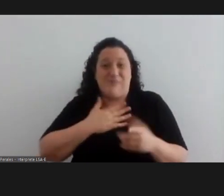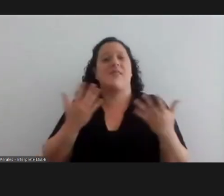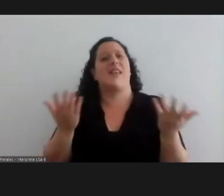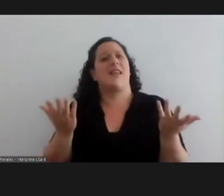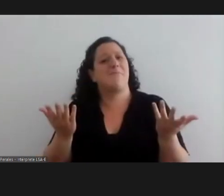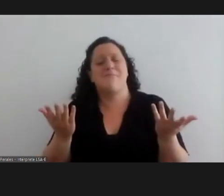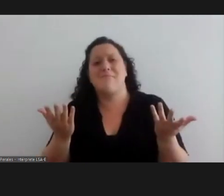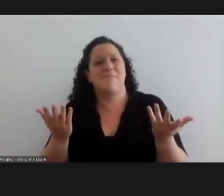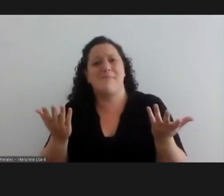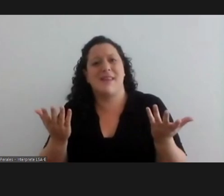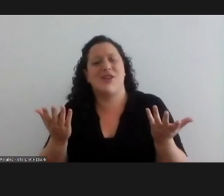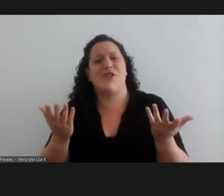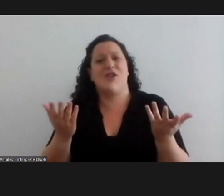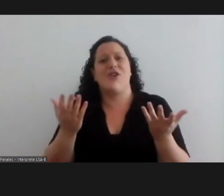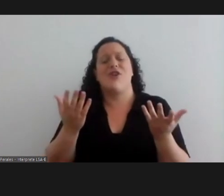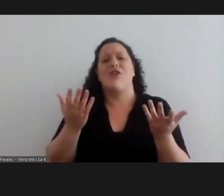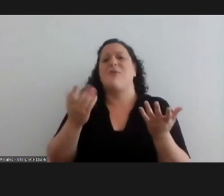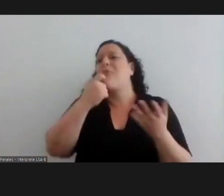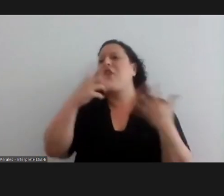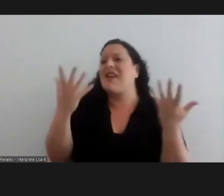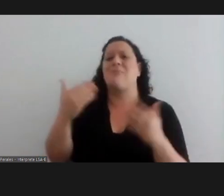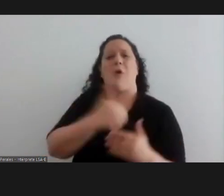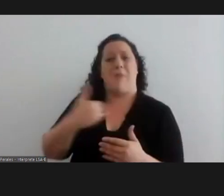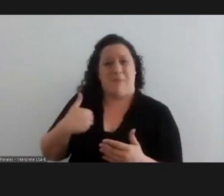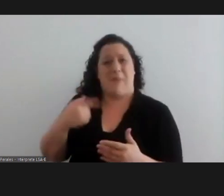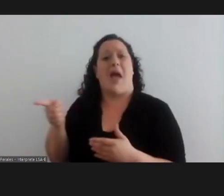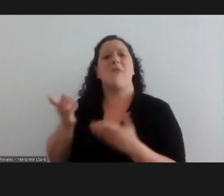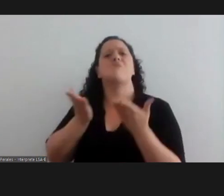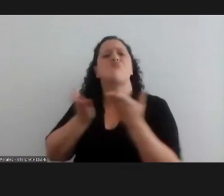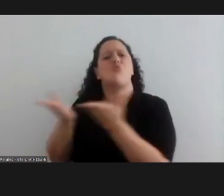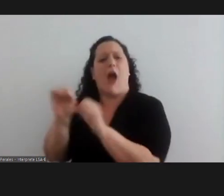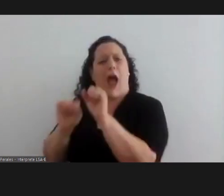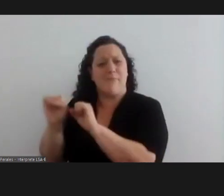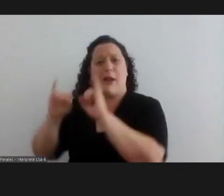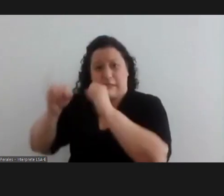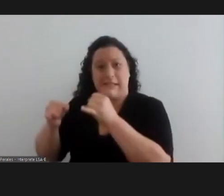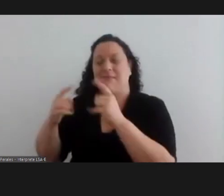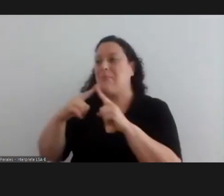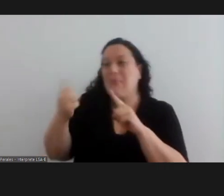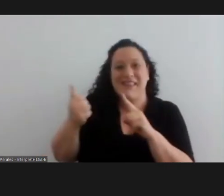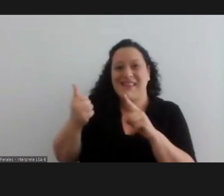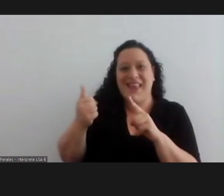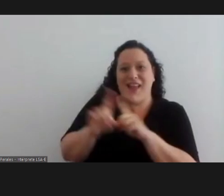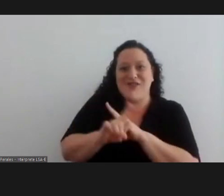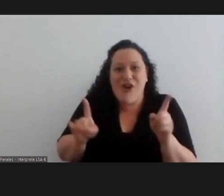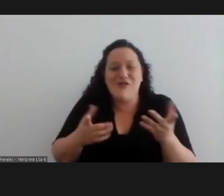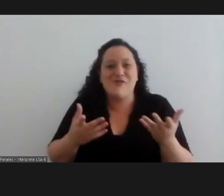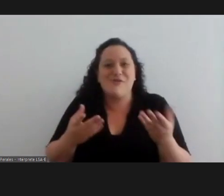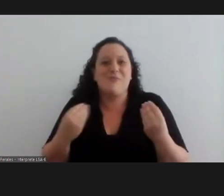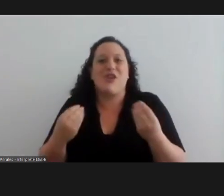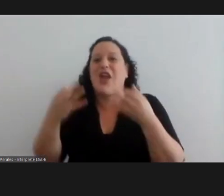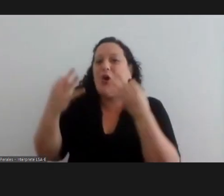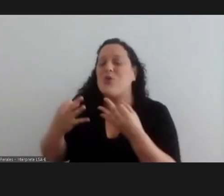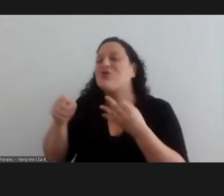put ourselves in places where we should not i mean my mom was a housekeeper but my aunts were not